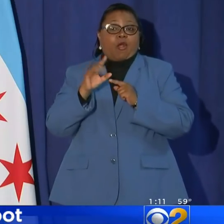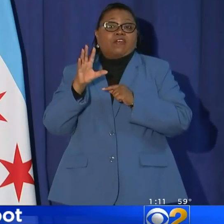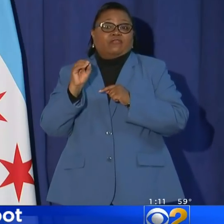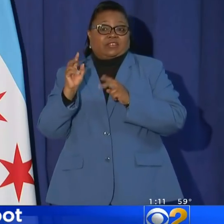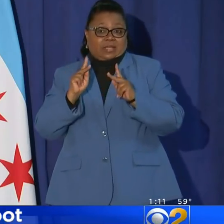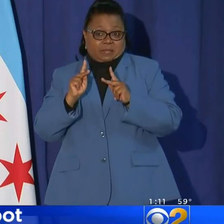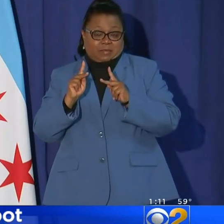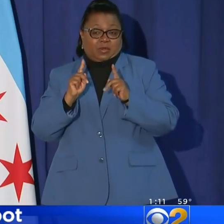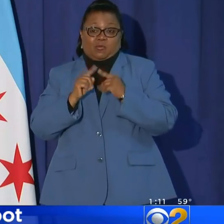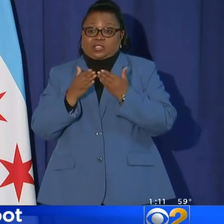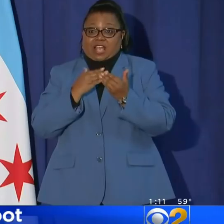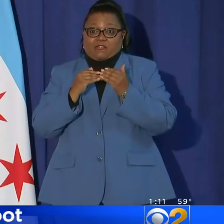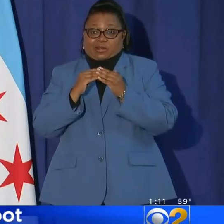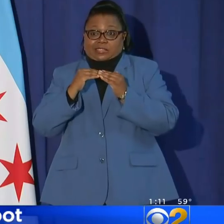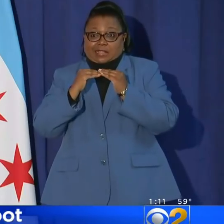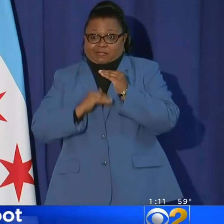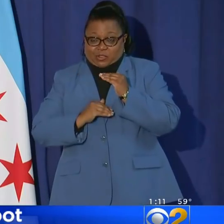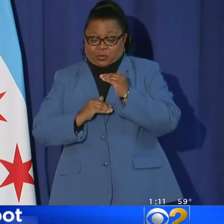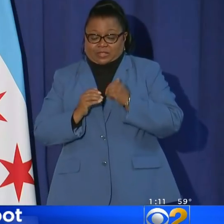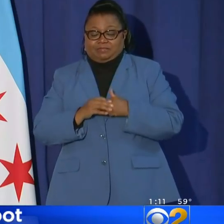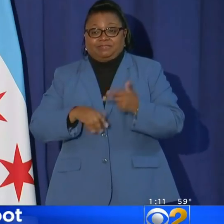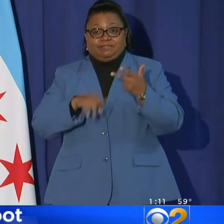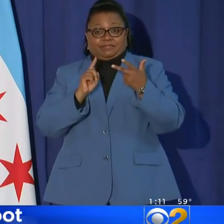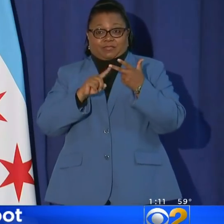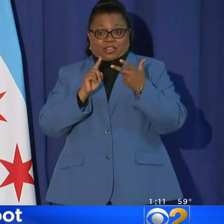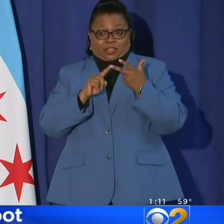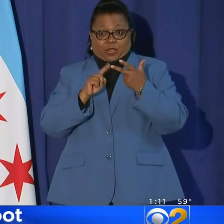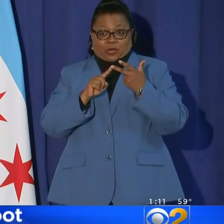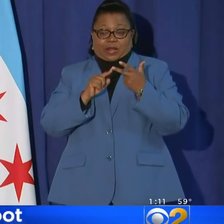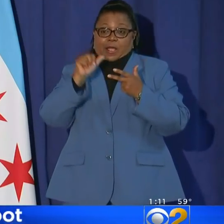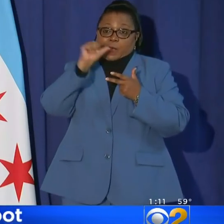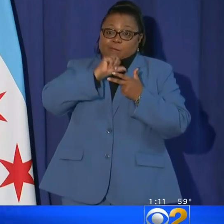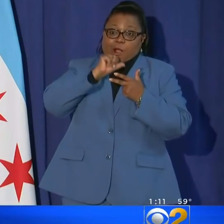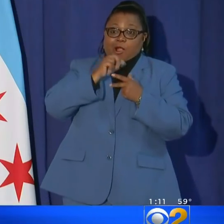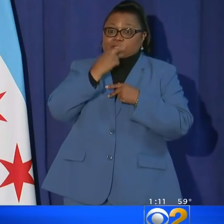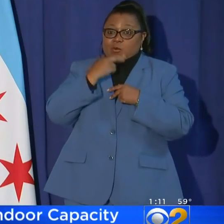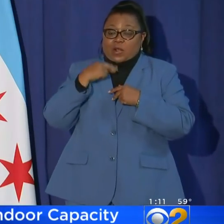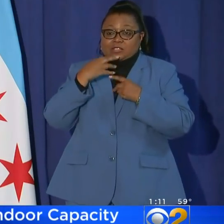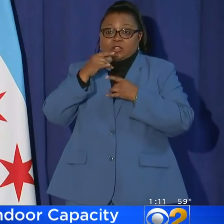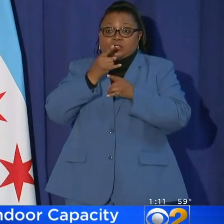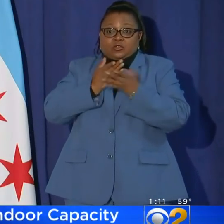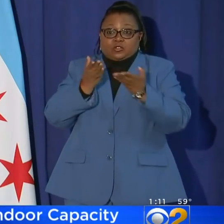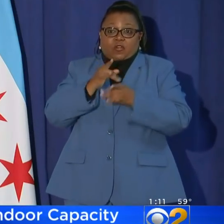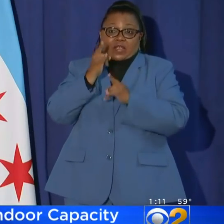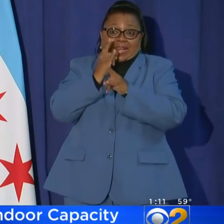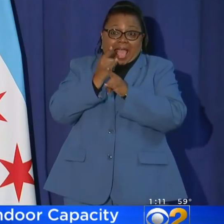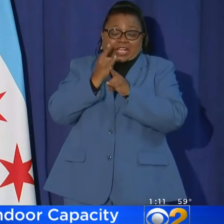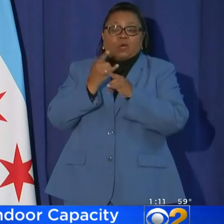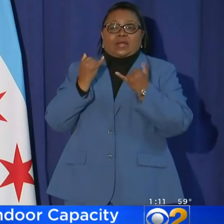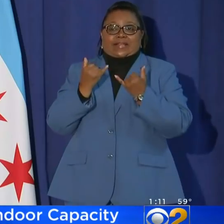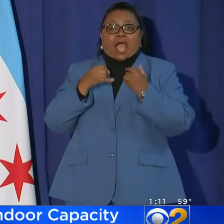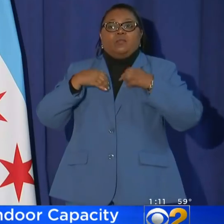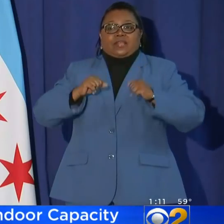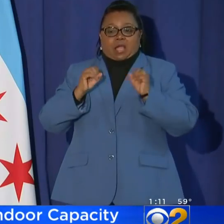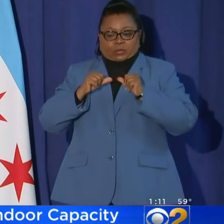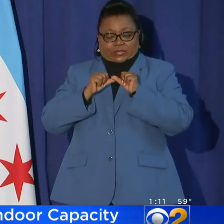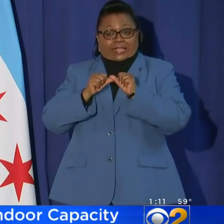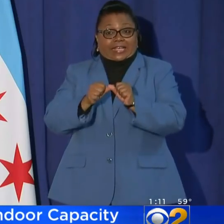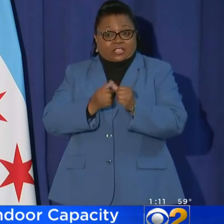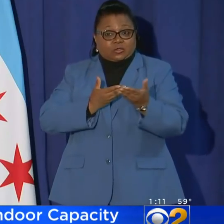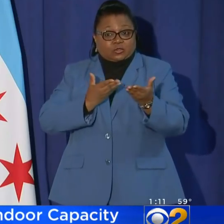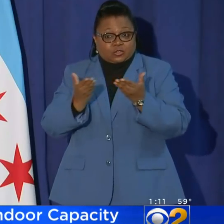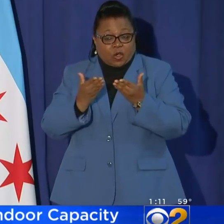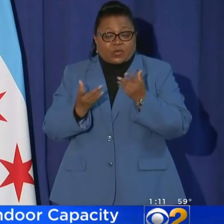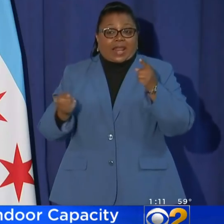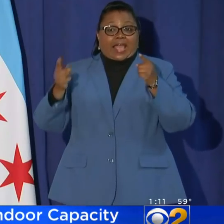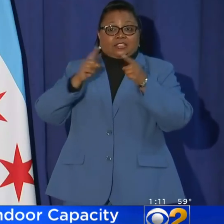50% people, whichever is fewer. Third, bars and restaurants serving alcohol will now be able to continue serving